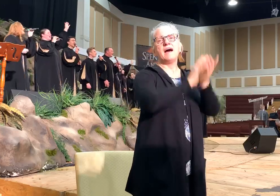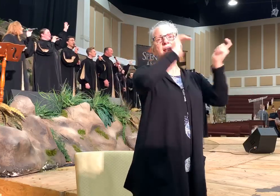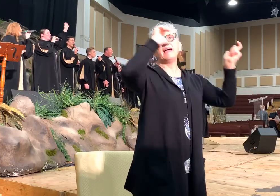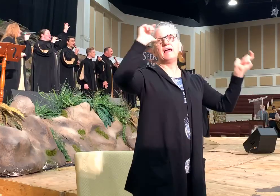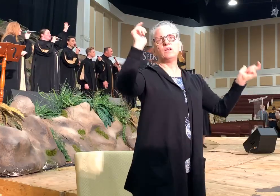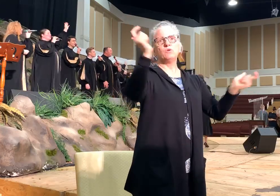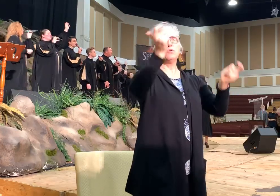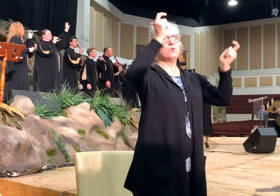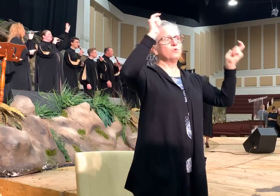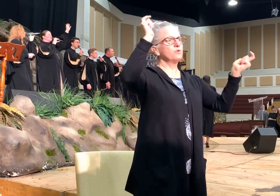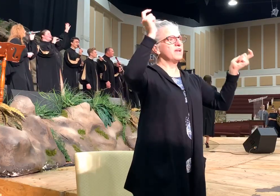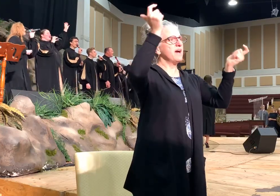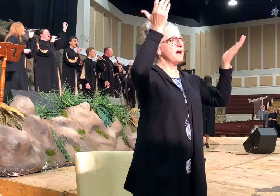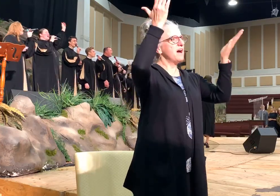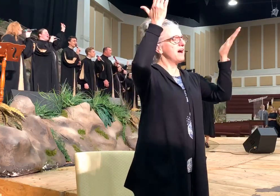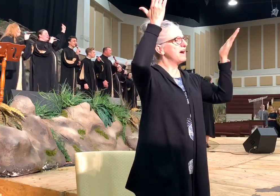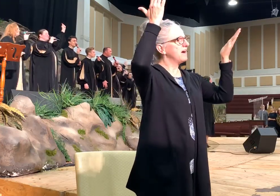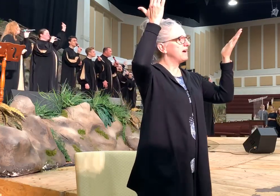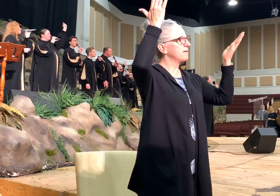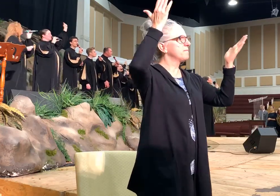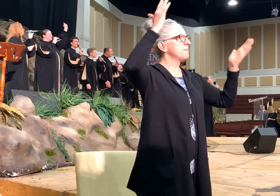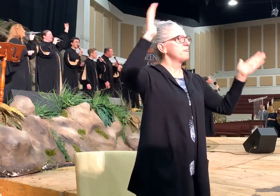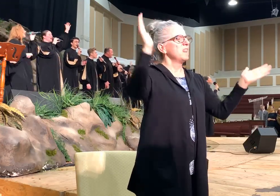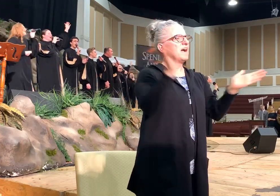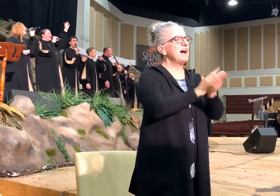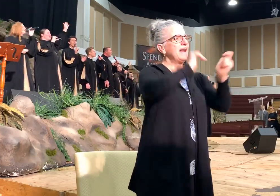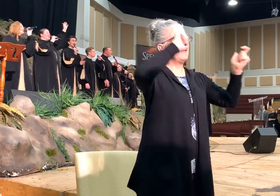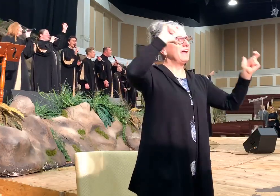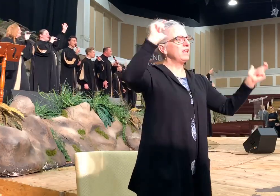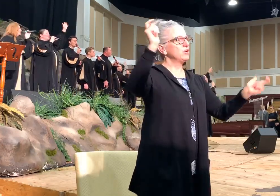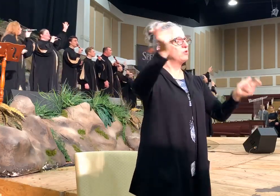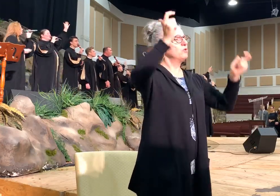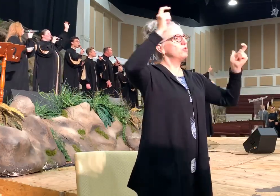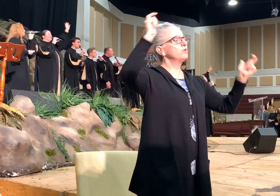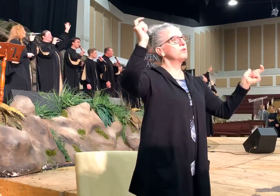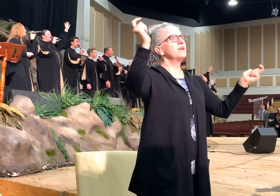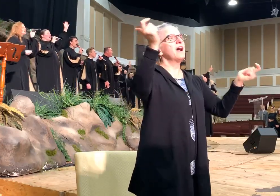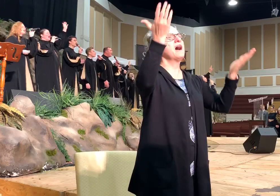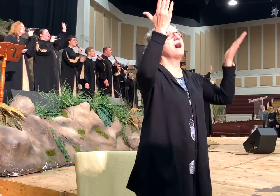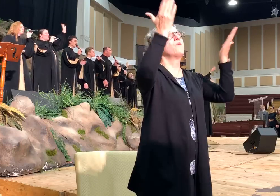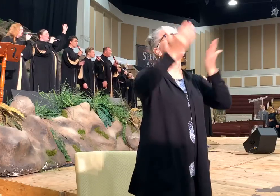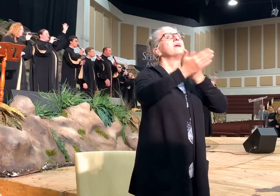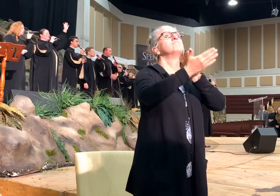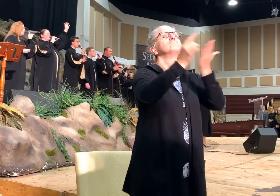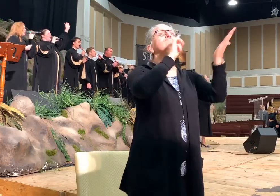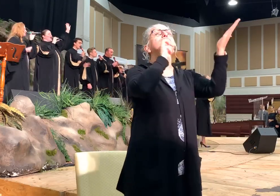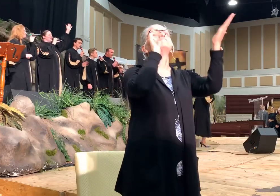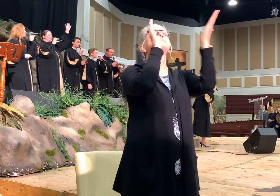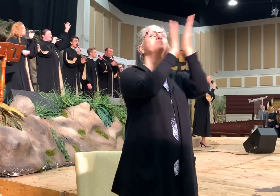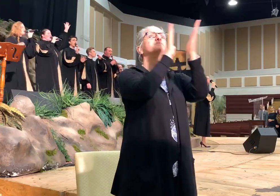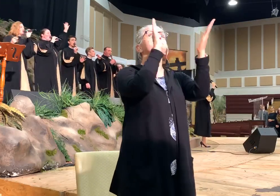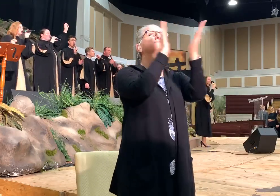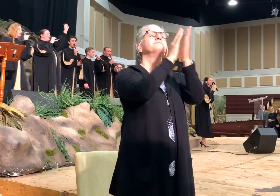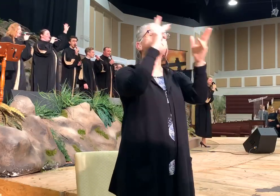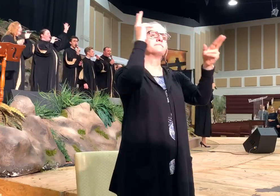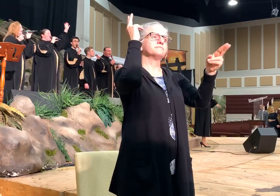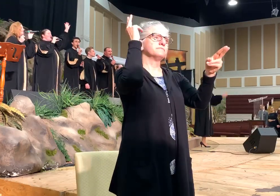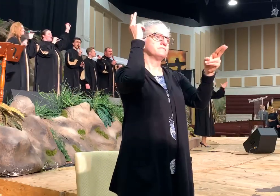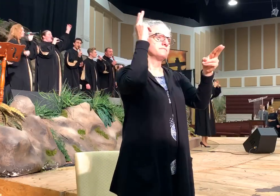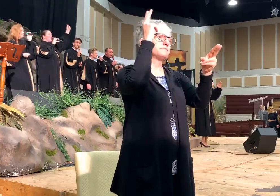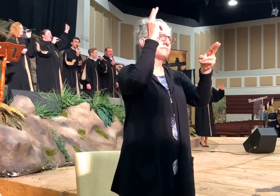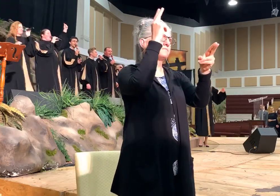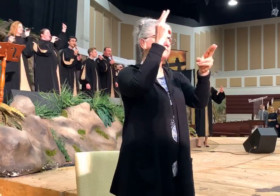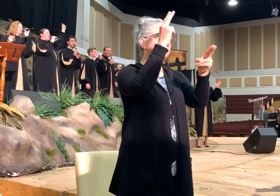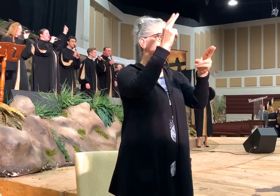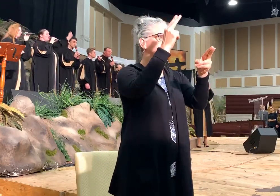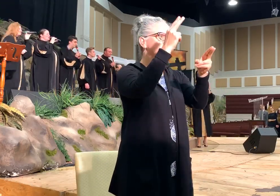Hallelujah Here we go Hallelujah We praise your name